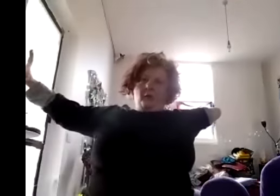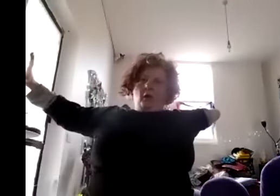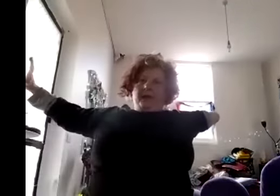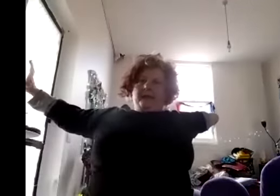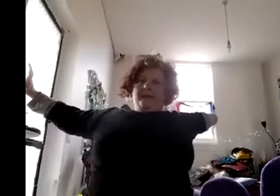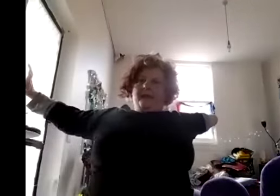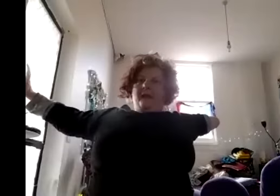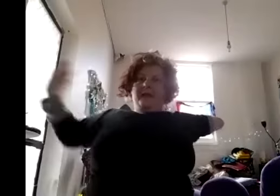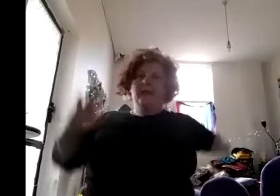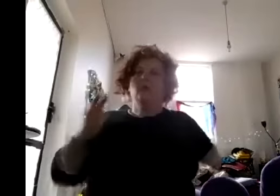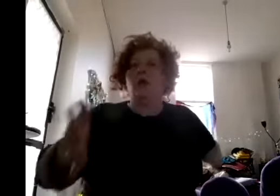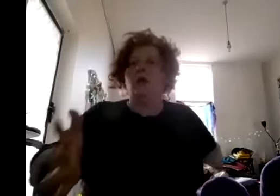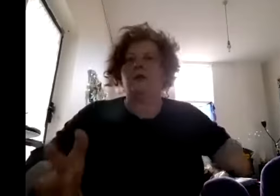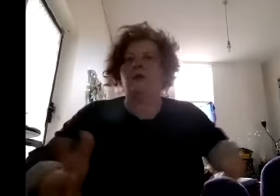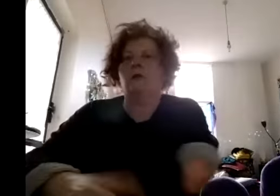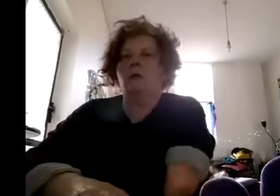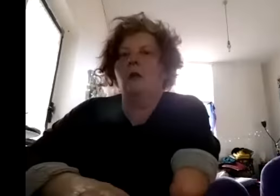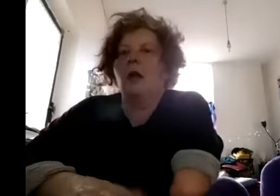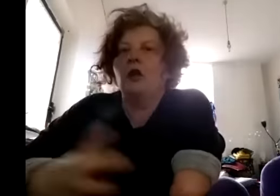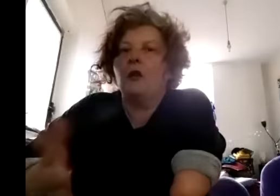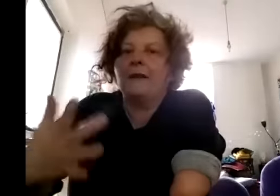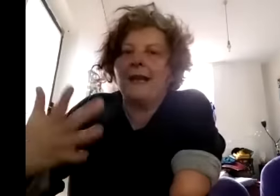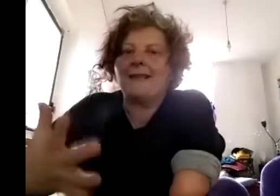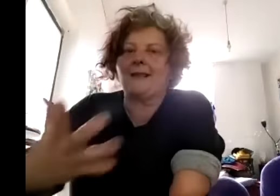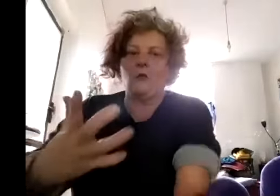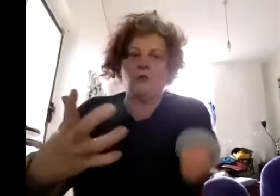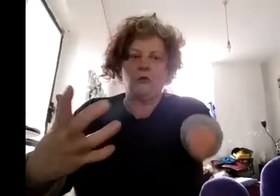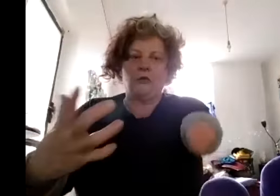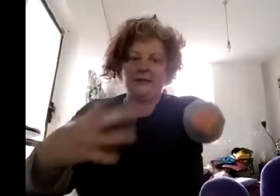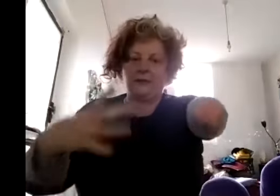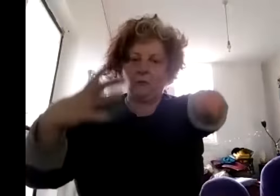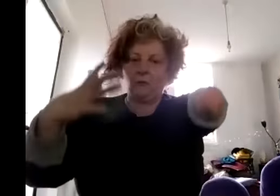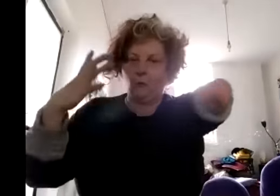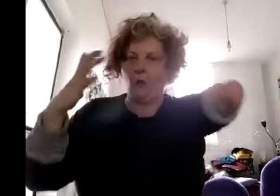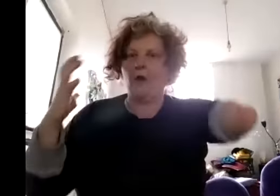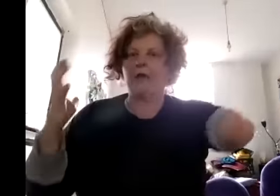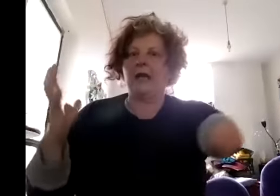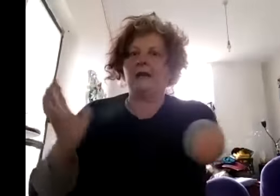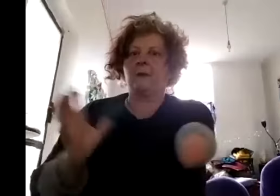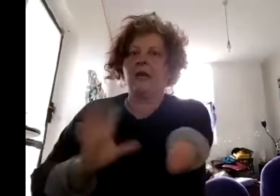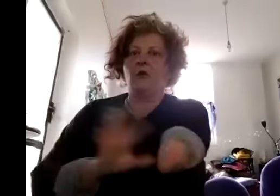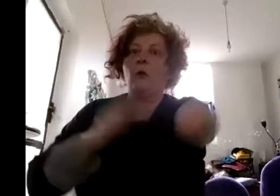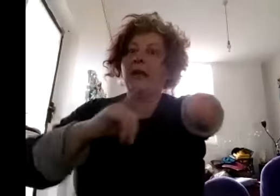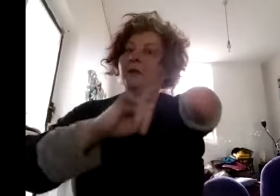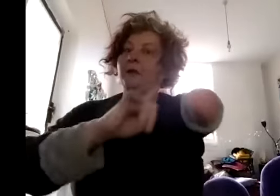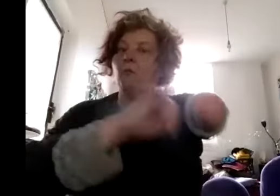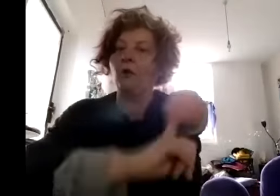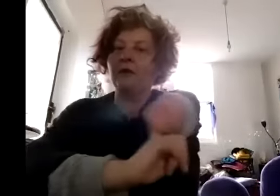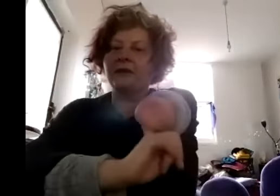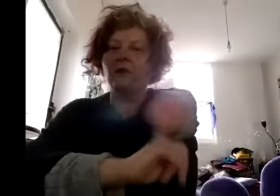not like these others and it worked yeah that's that's what i regarded as being normal and more than just normal